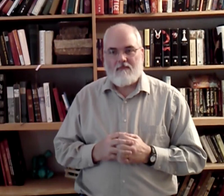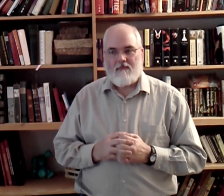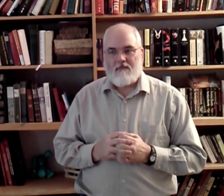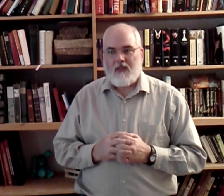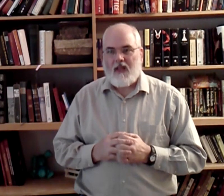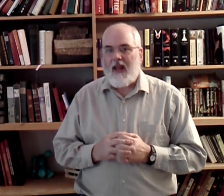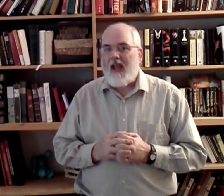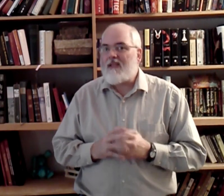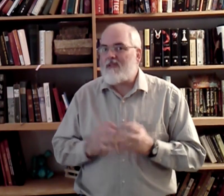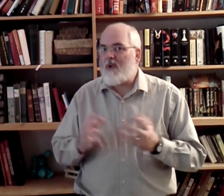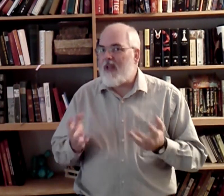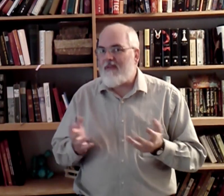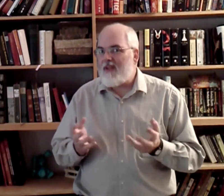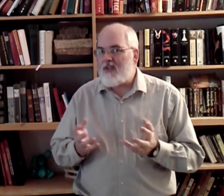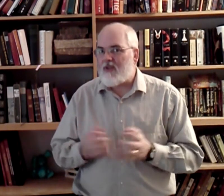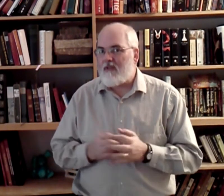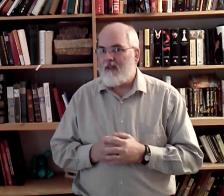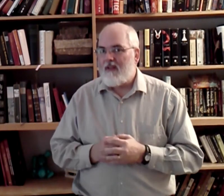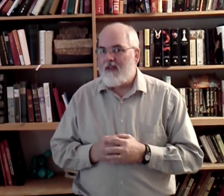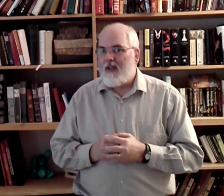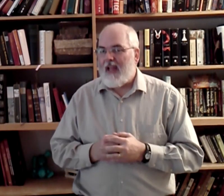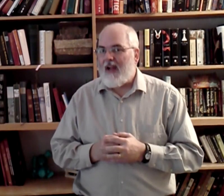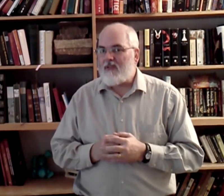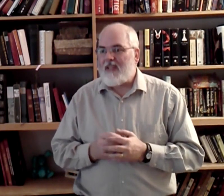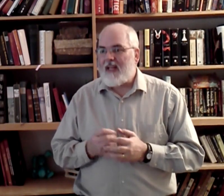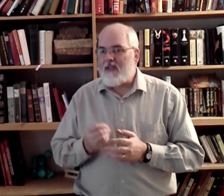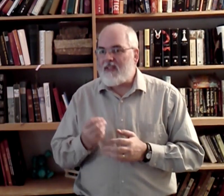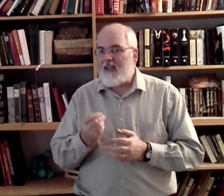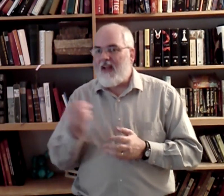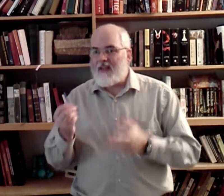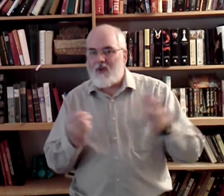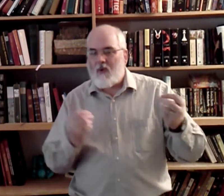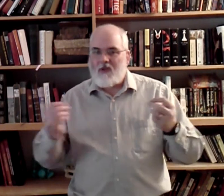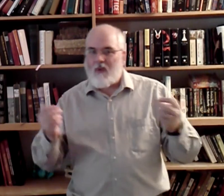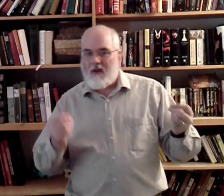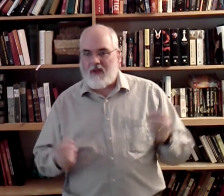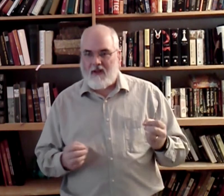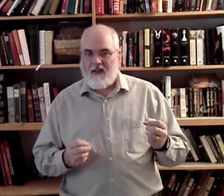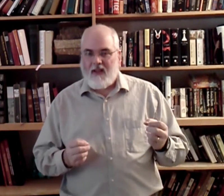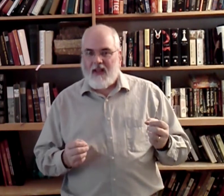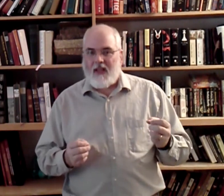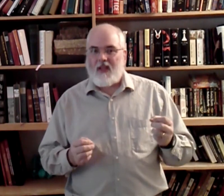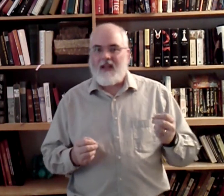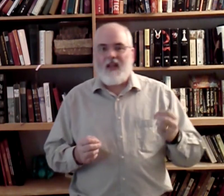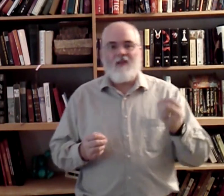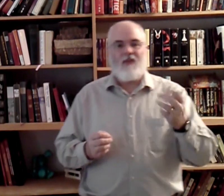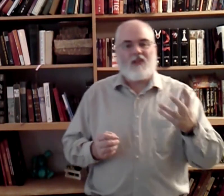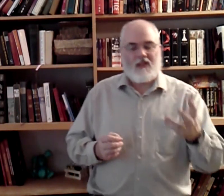It has no definition outside of its connecting words around it. It's an emphasis